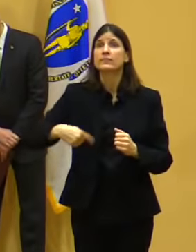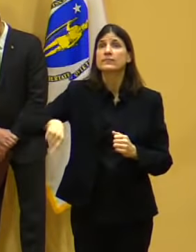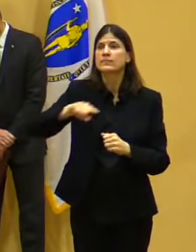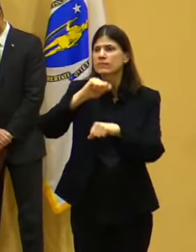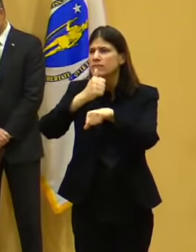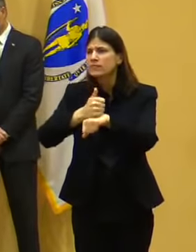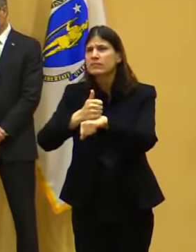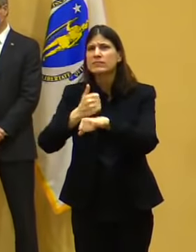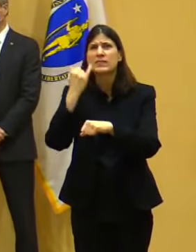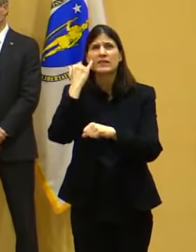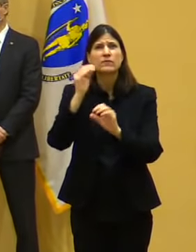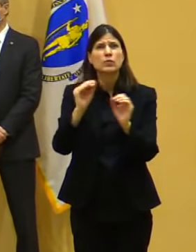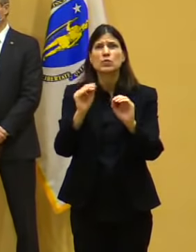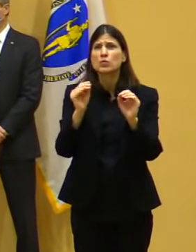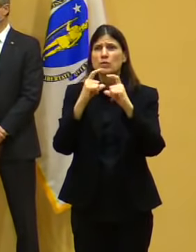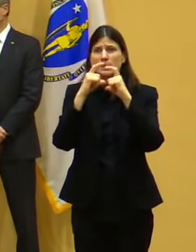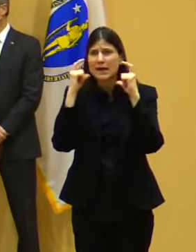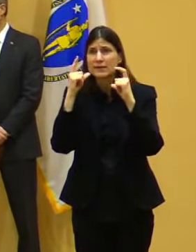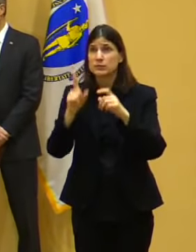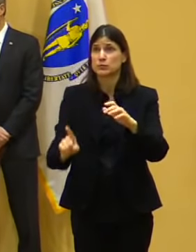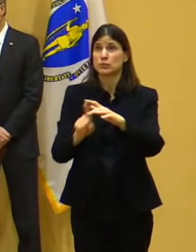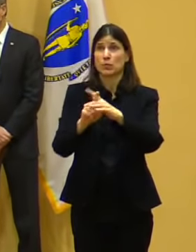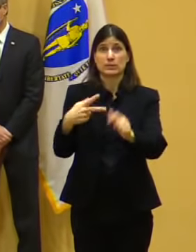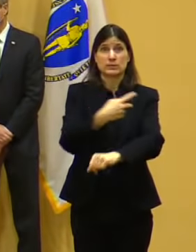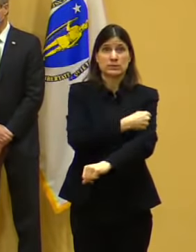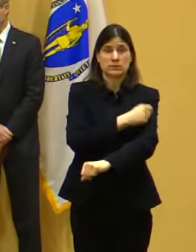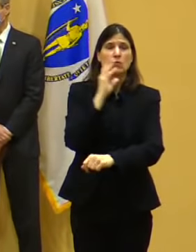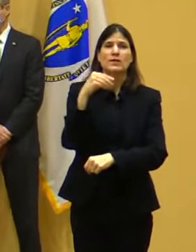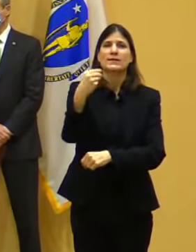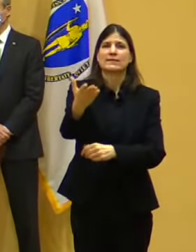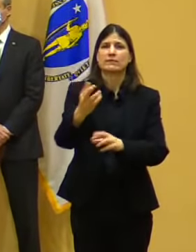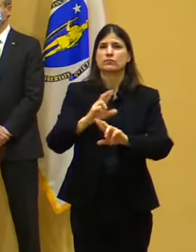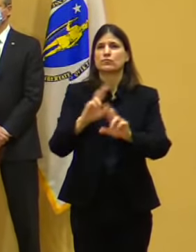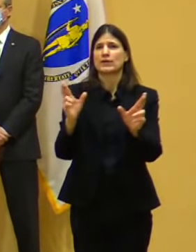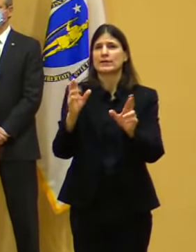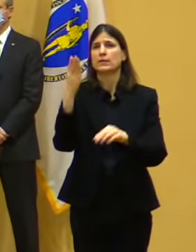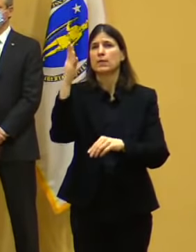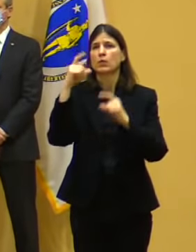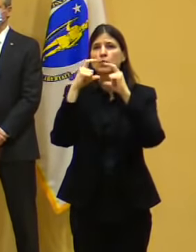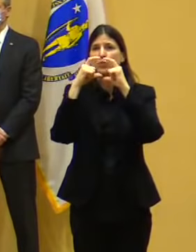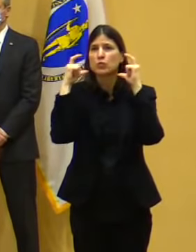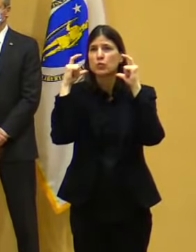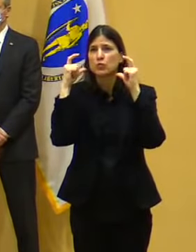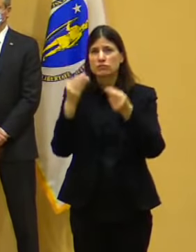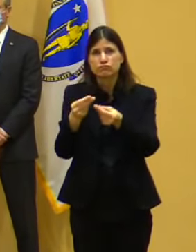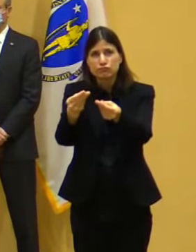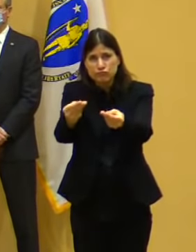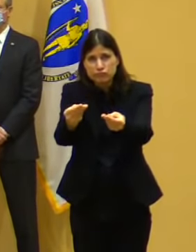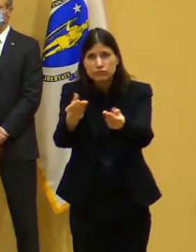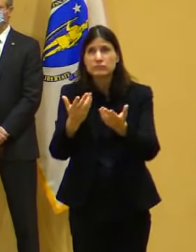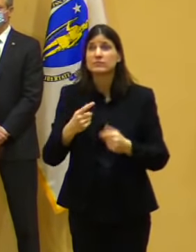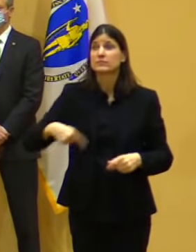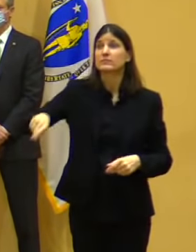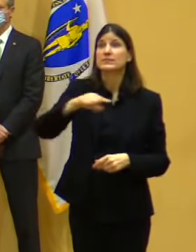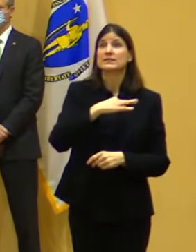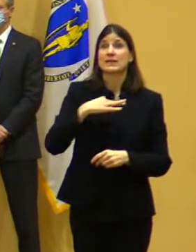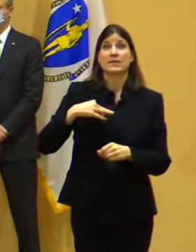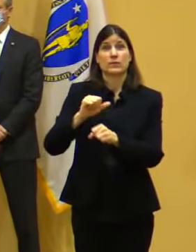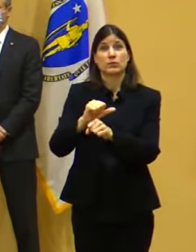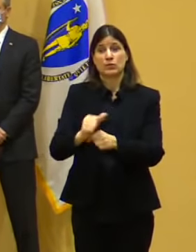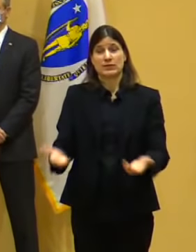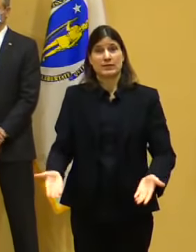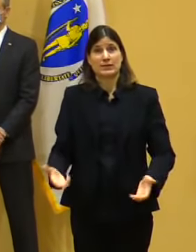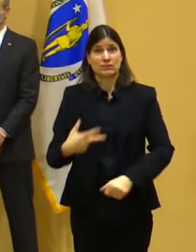And they offer vaccinations for the staff who are administering the vaccines and give staff access to regular COVID-19 testing